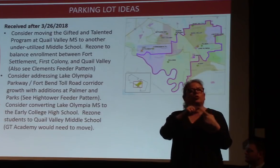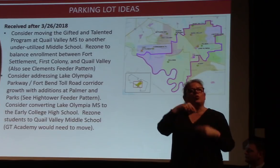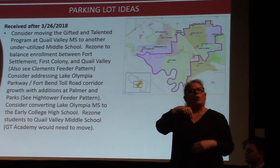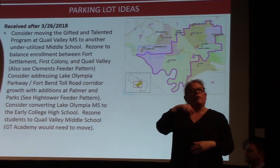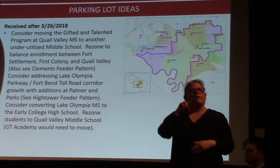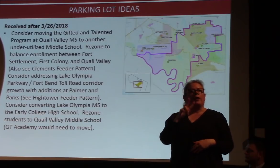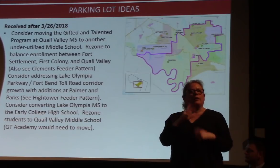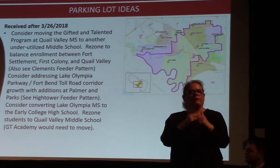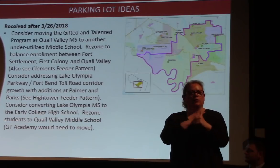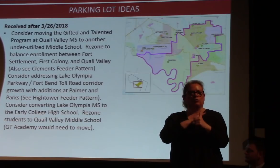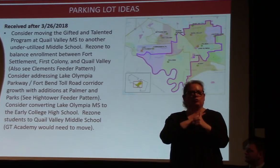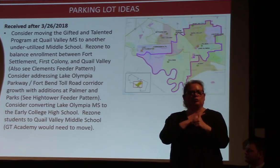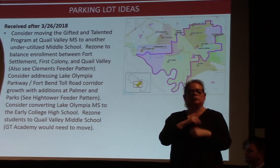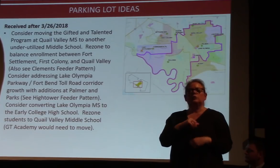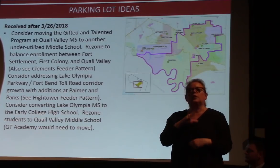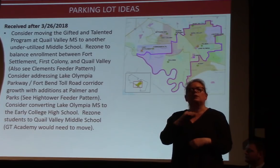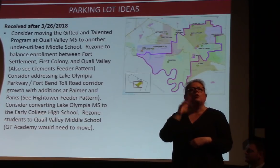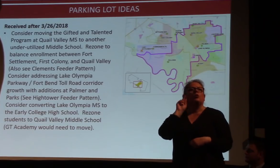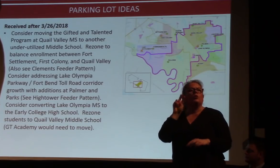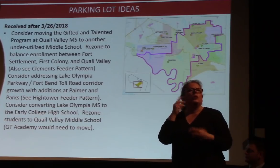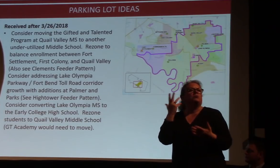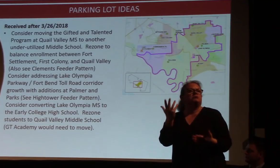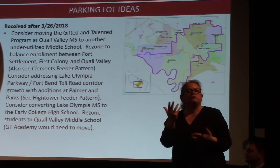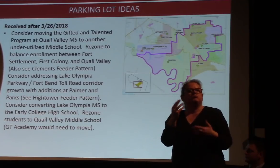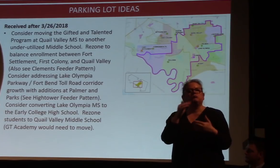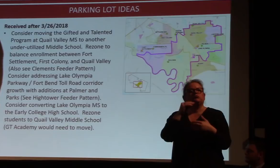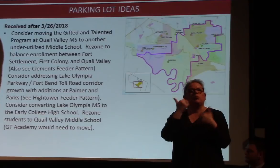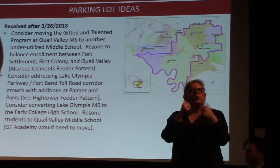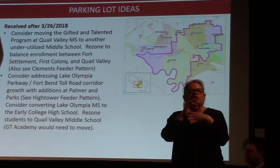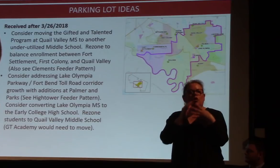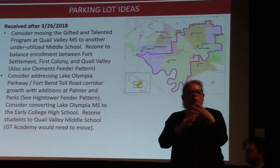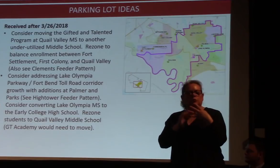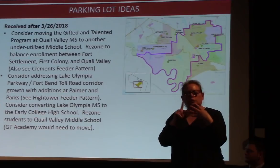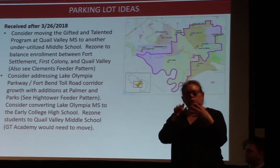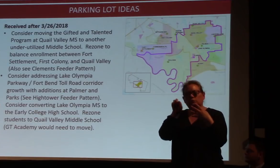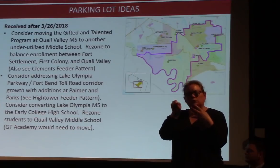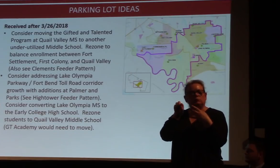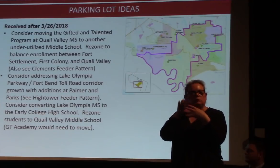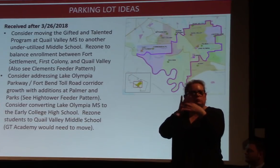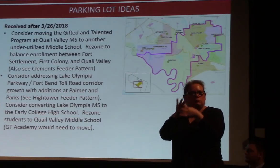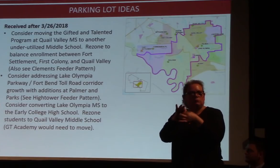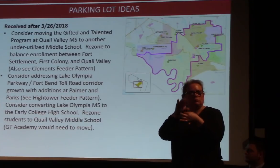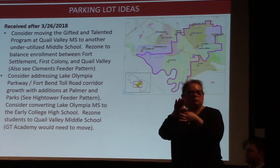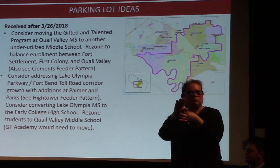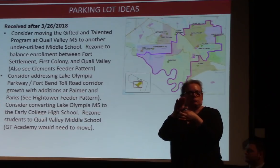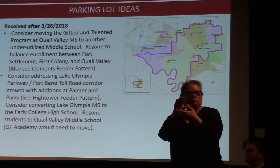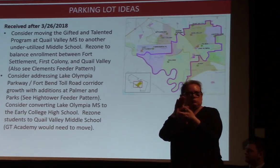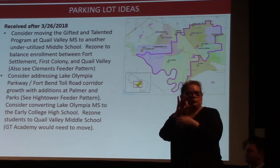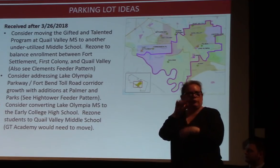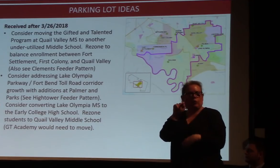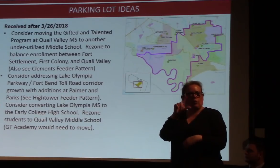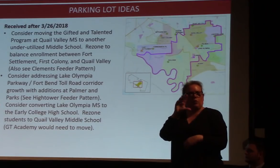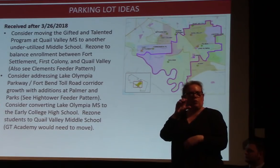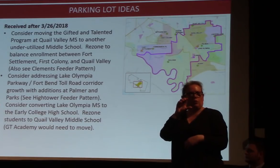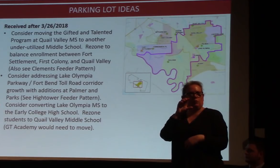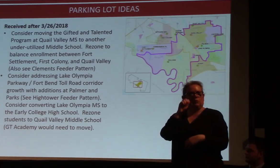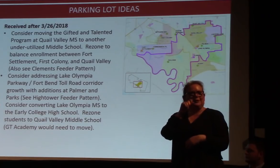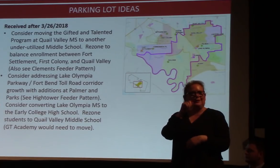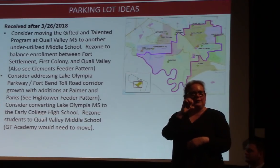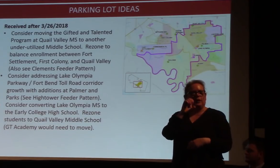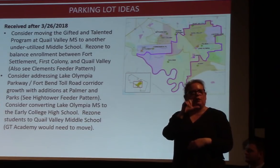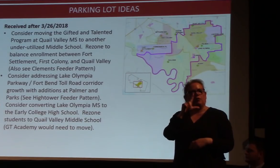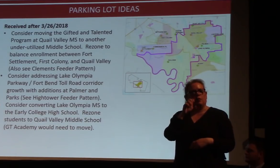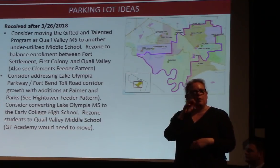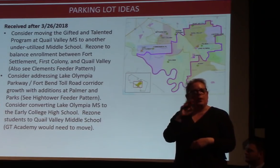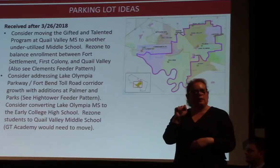option that looks at maybe moving Sullivan into First Colony. And so, again, I want to just reiterate that a boundary